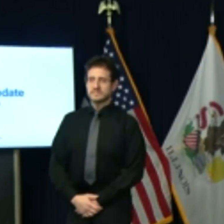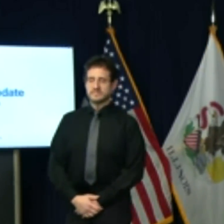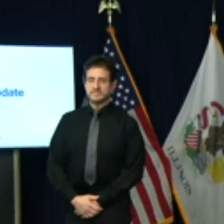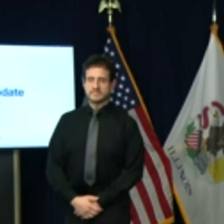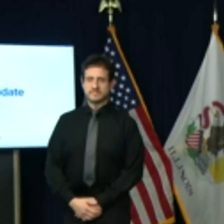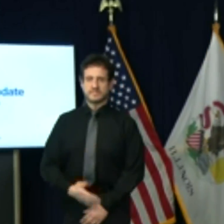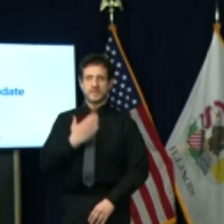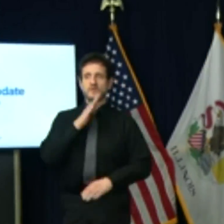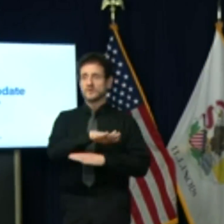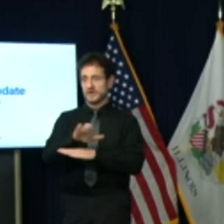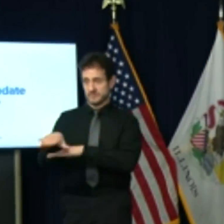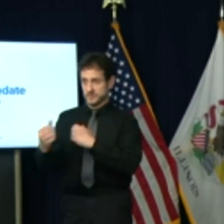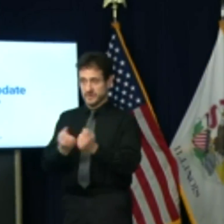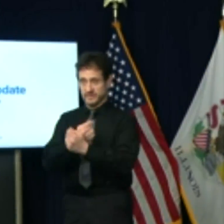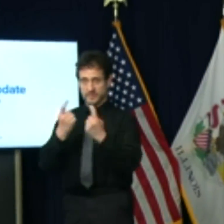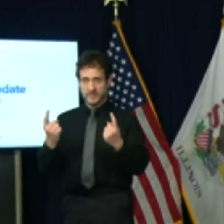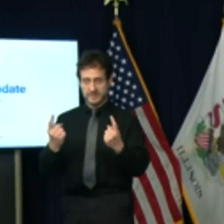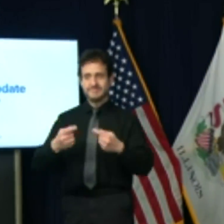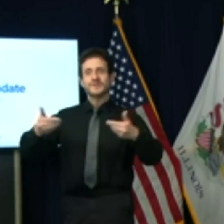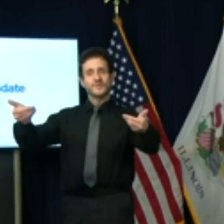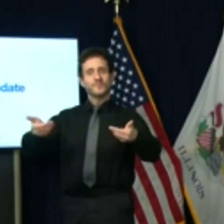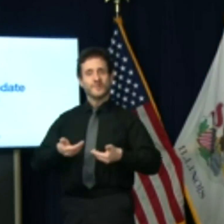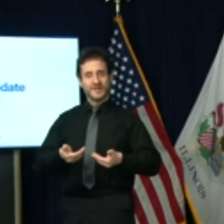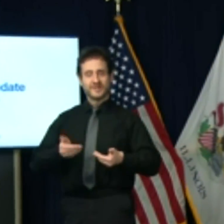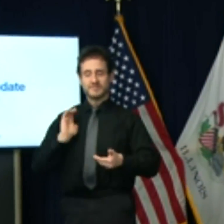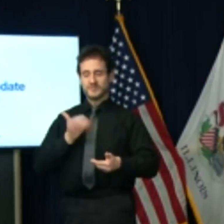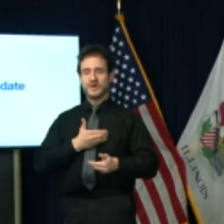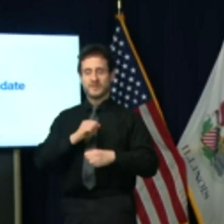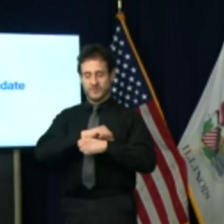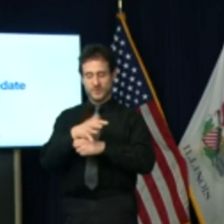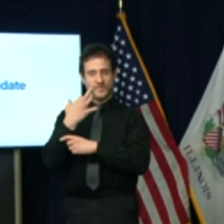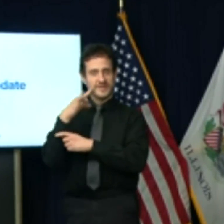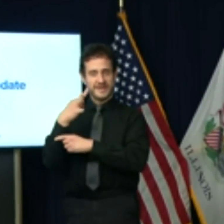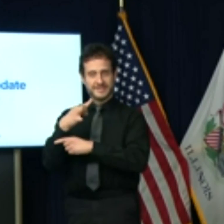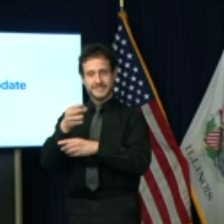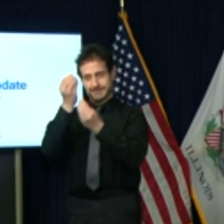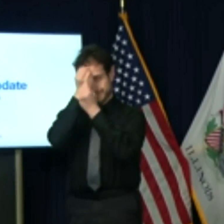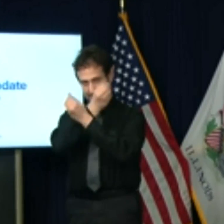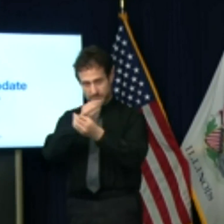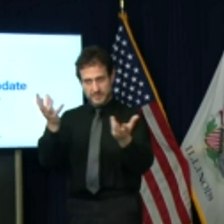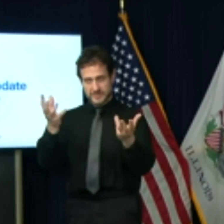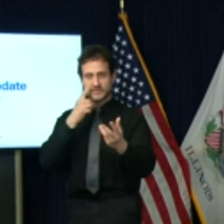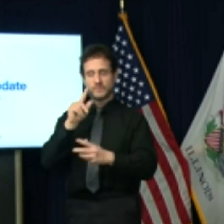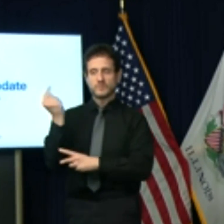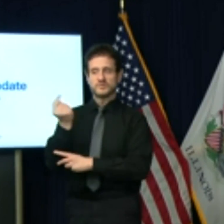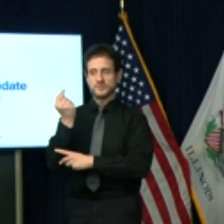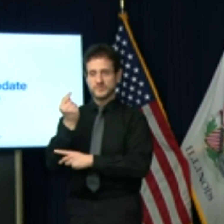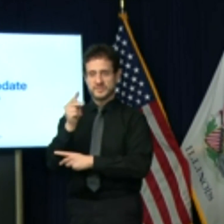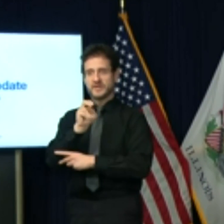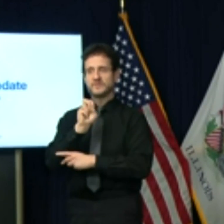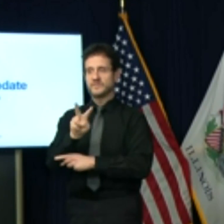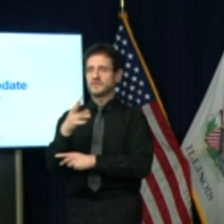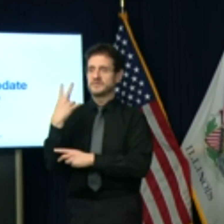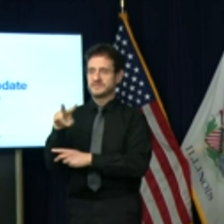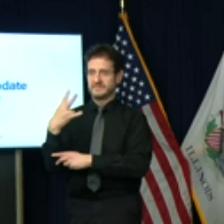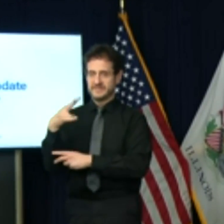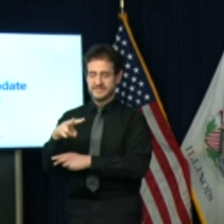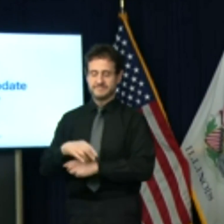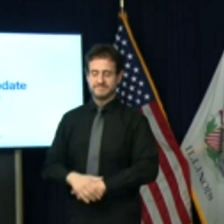Well, good afternoon, everyone, and welcome to the COVID-19 update for Tuesday, November the 17th.